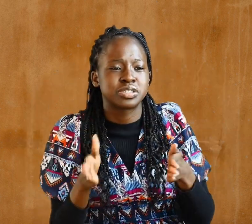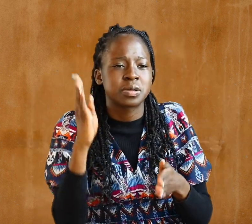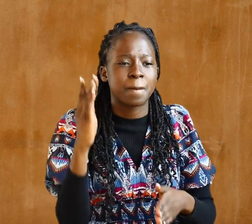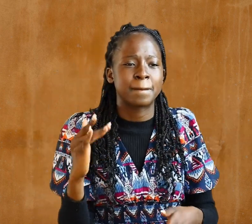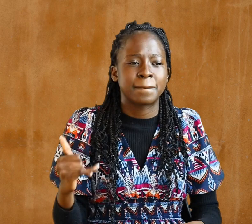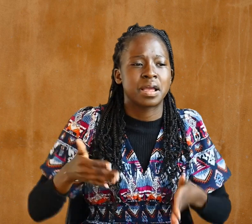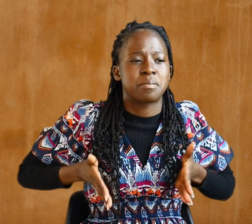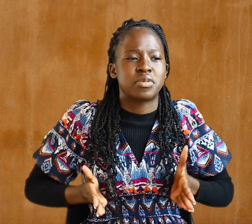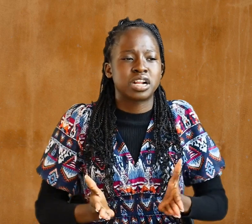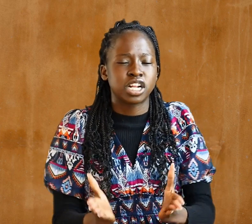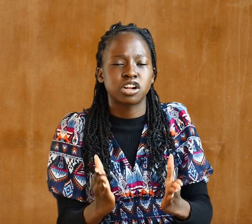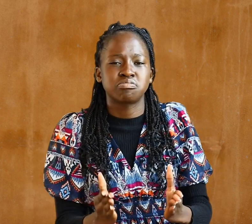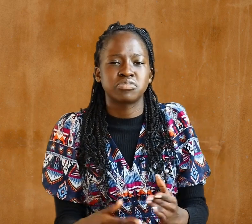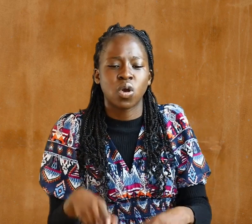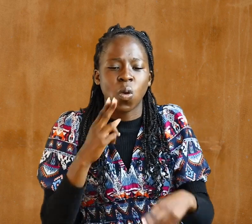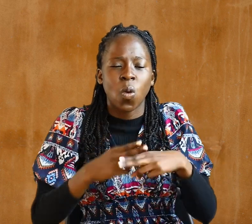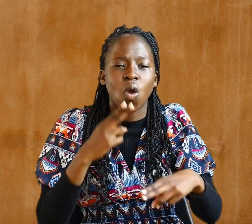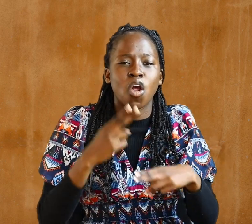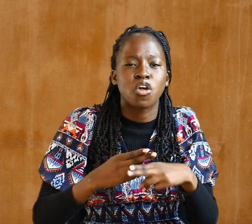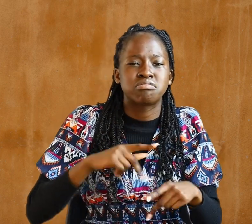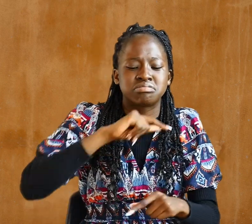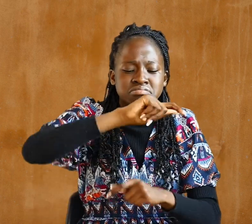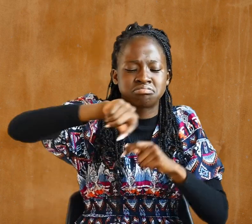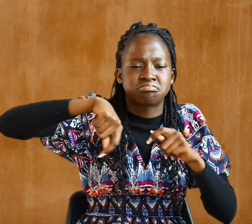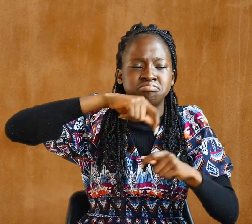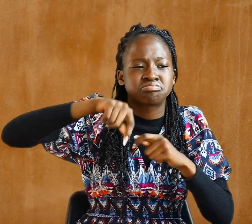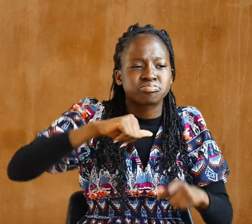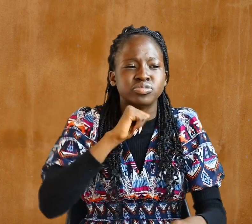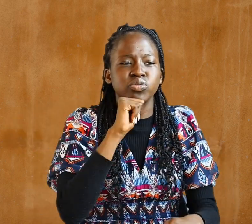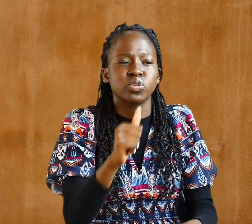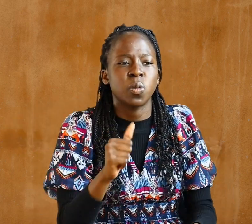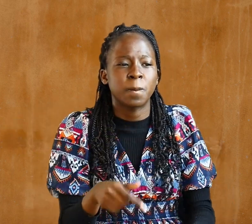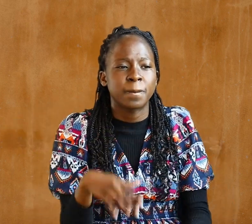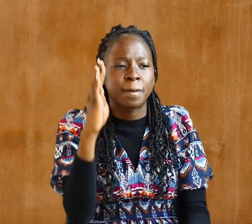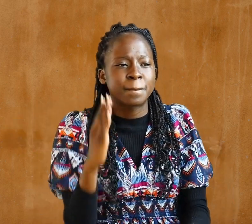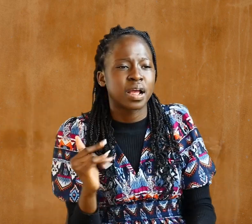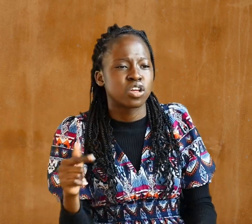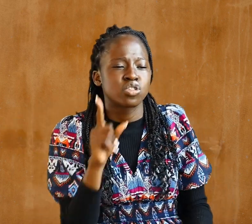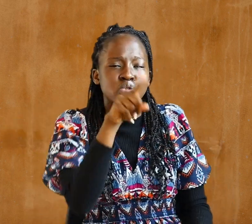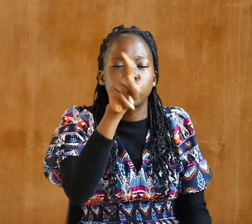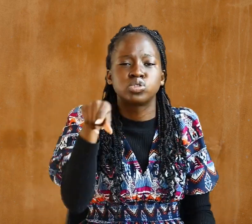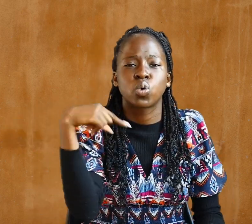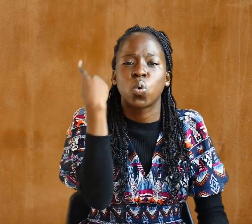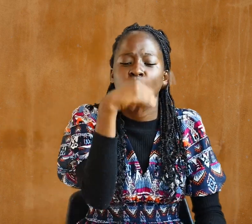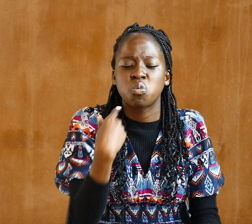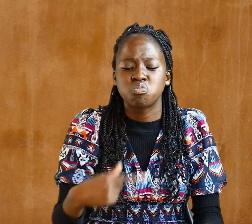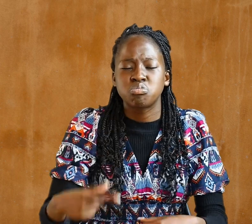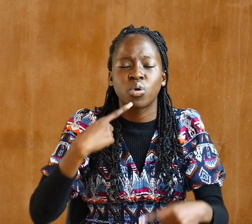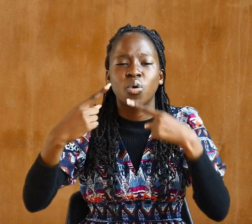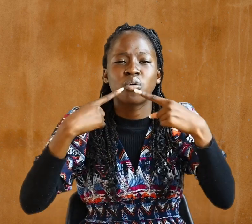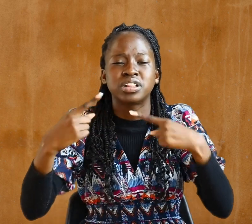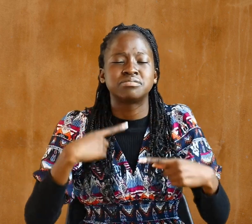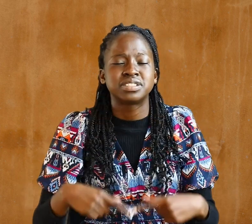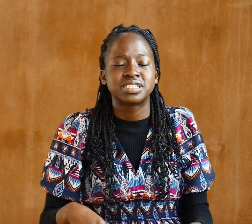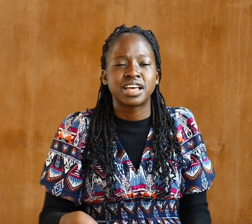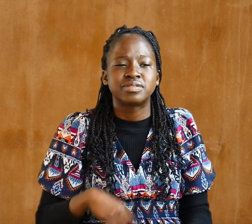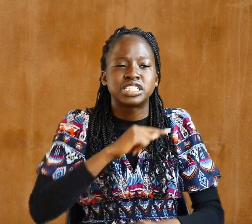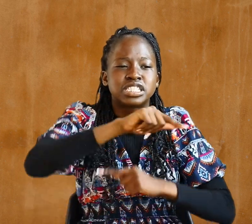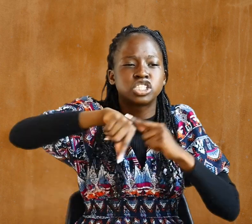uncircumcised by those who call themselves the circumcision, remember